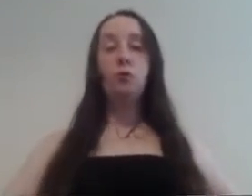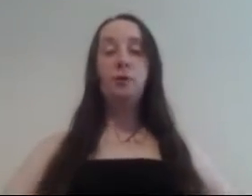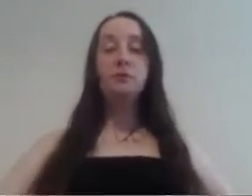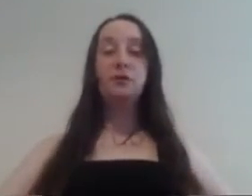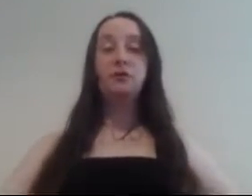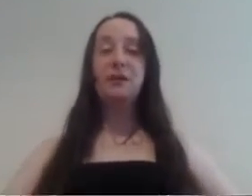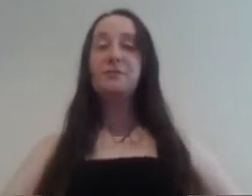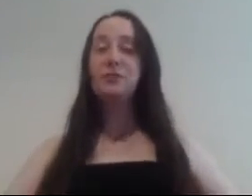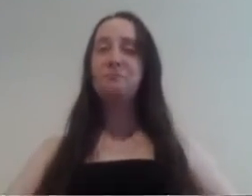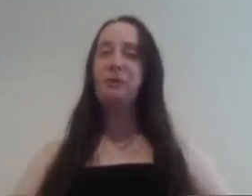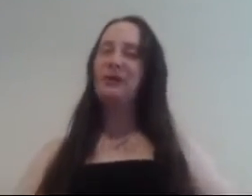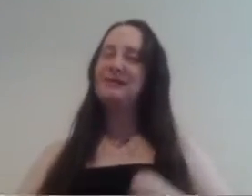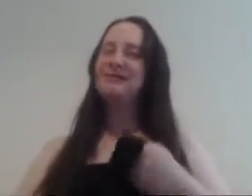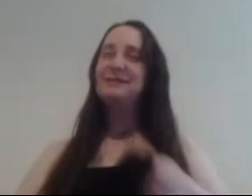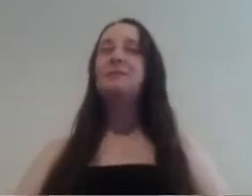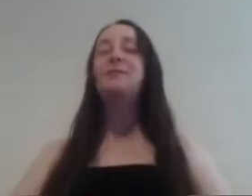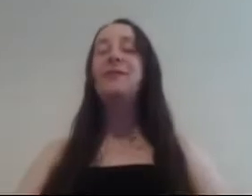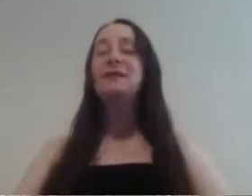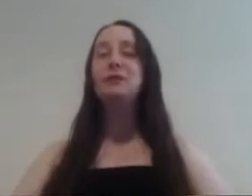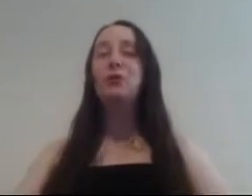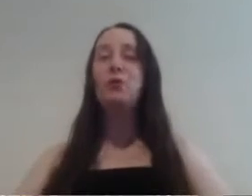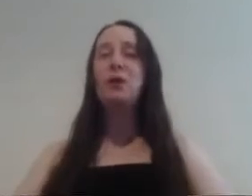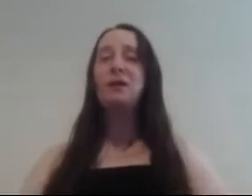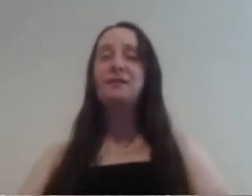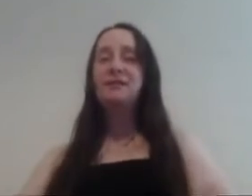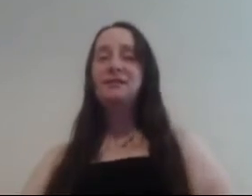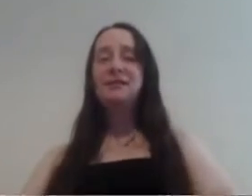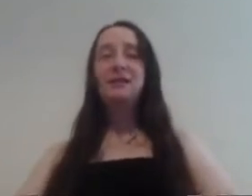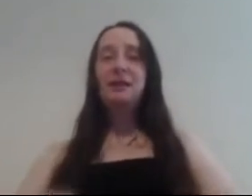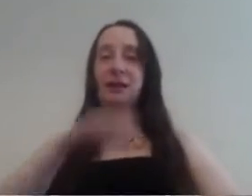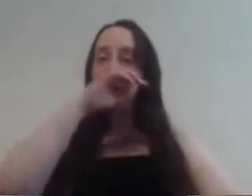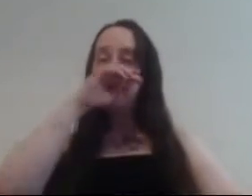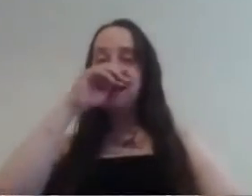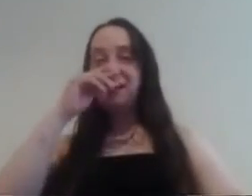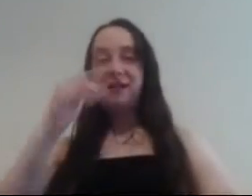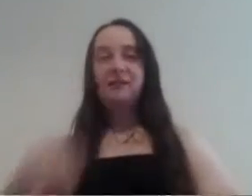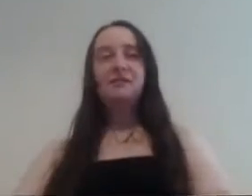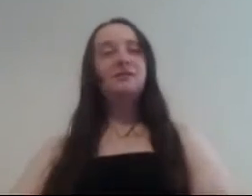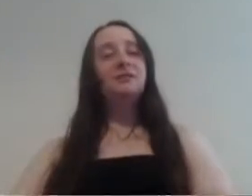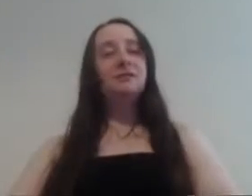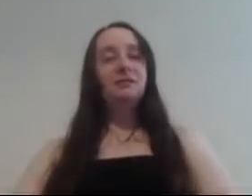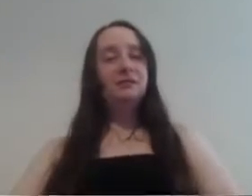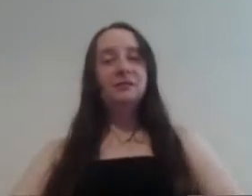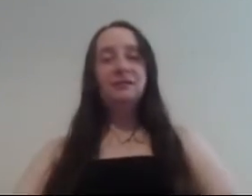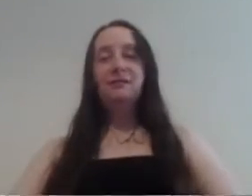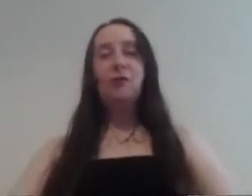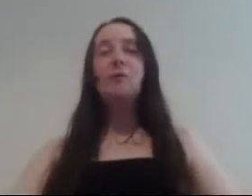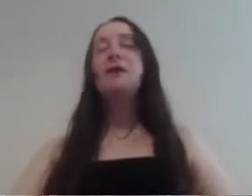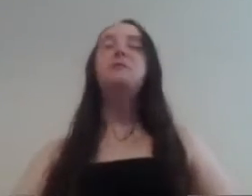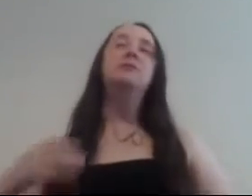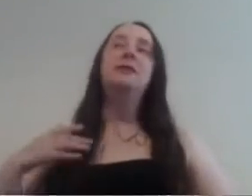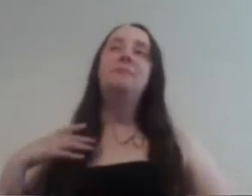that was a good episode but it's a very slow one, all we had was a